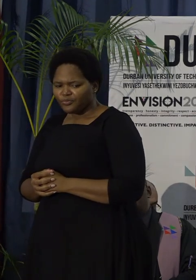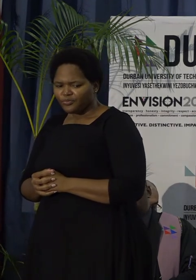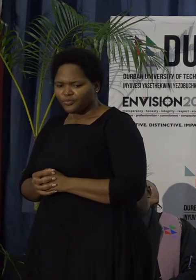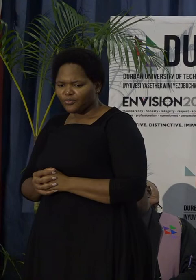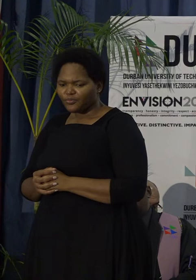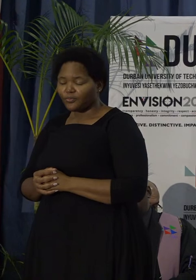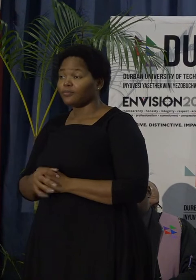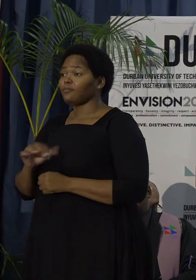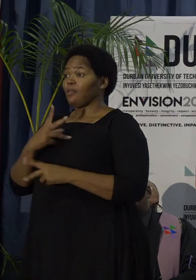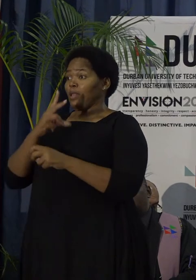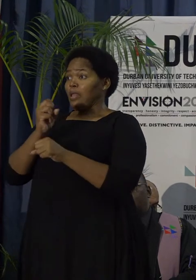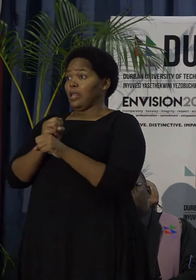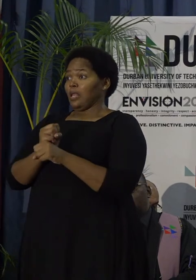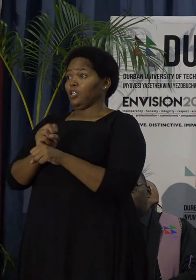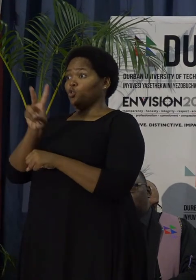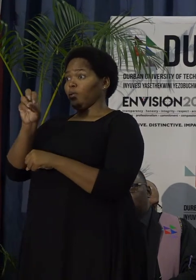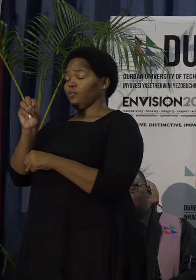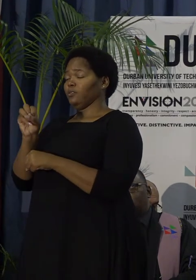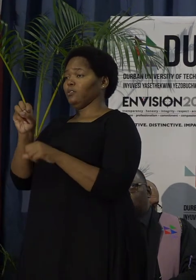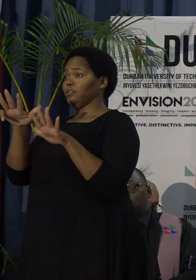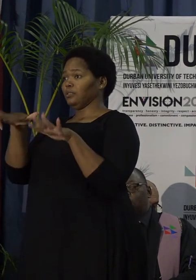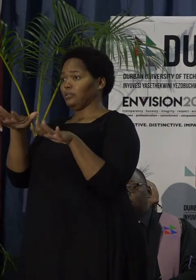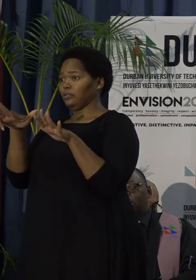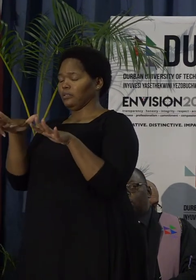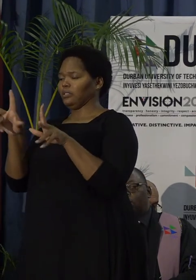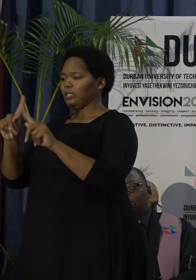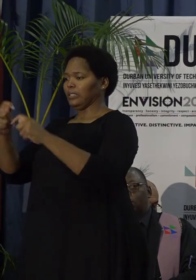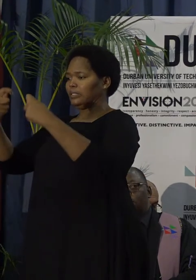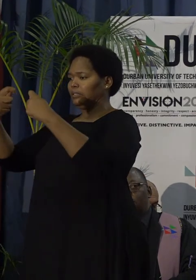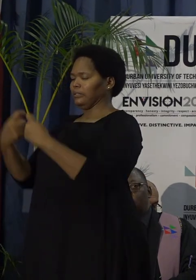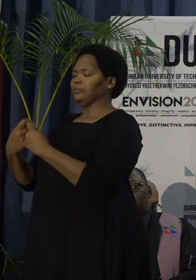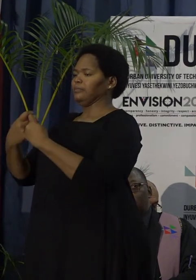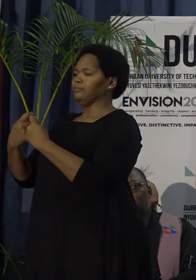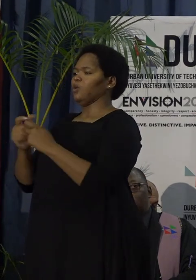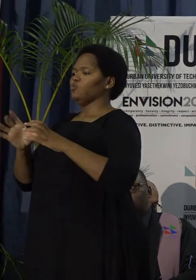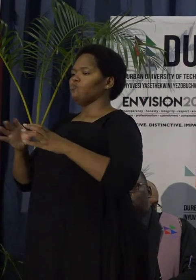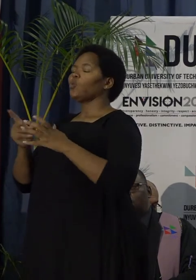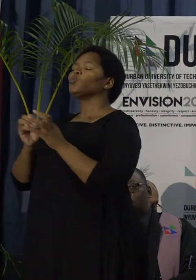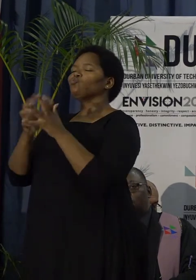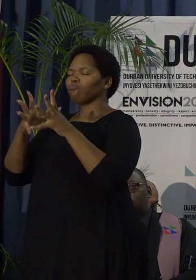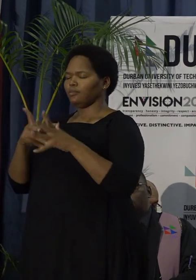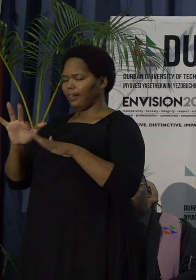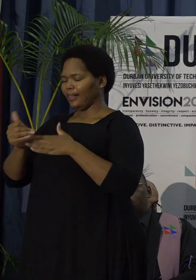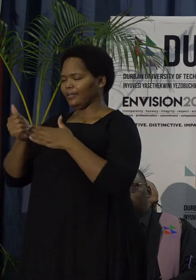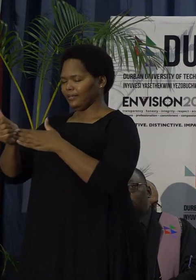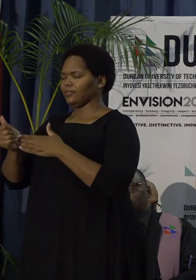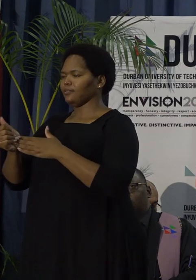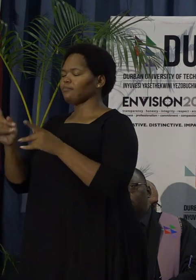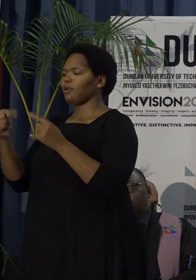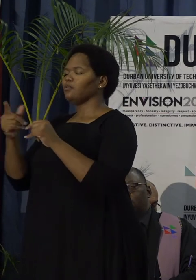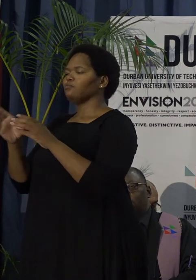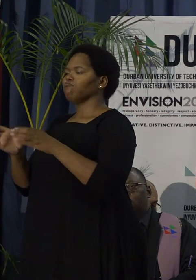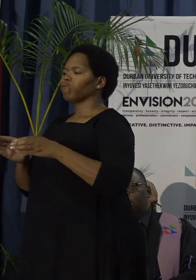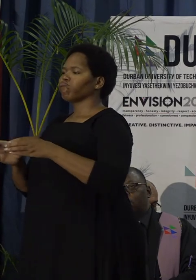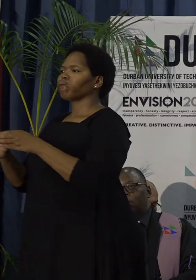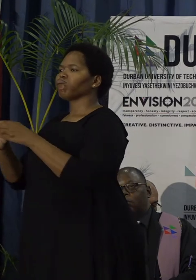In 2019, we sent a group of SRC, or let me say student leaders, to China.